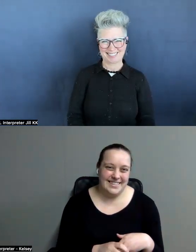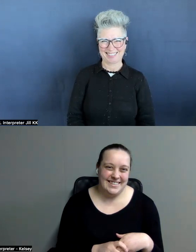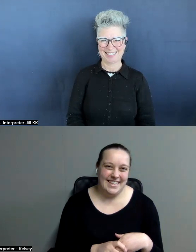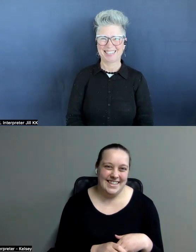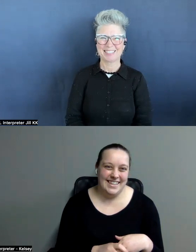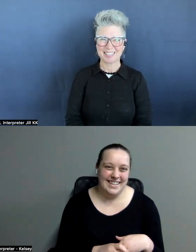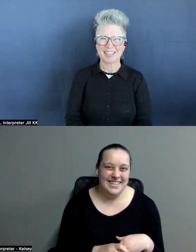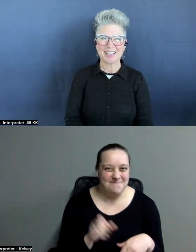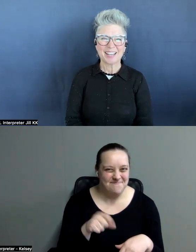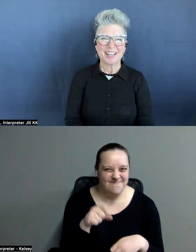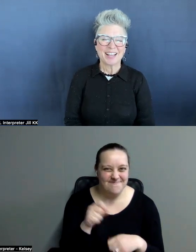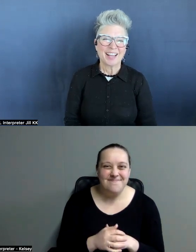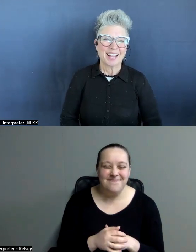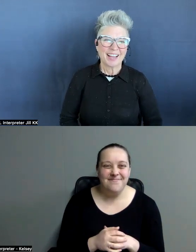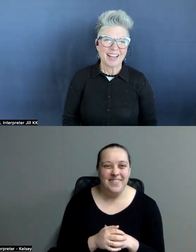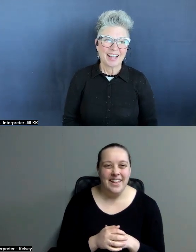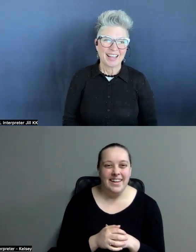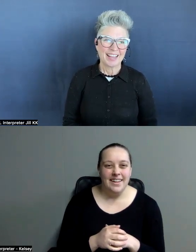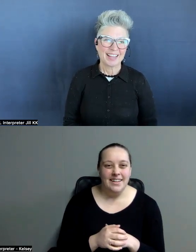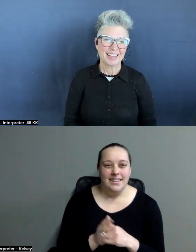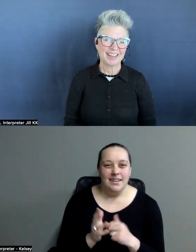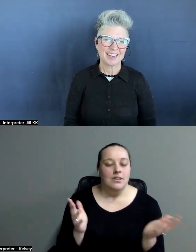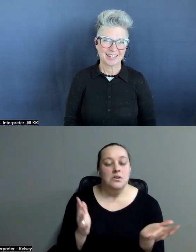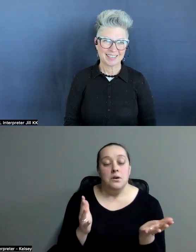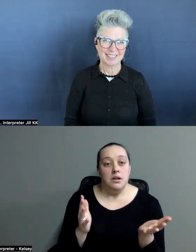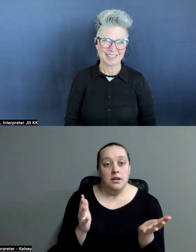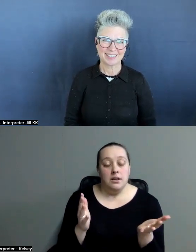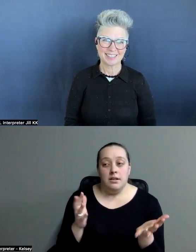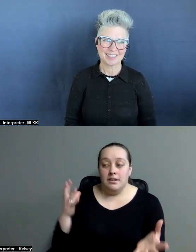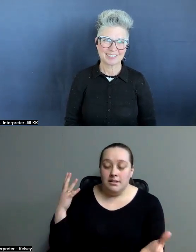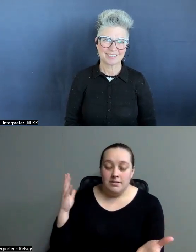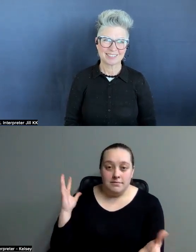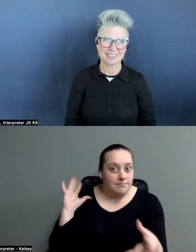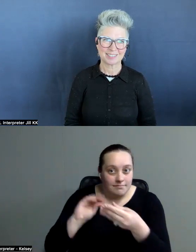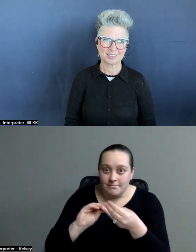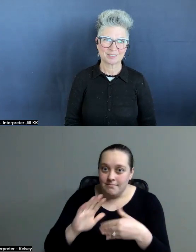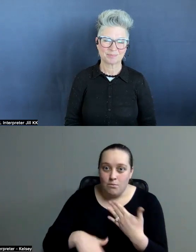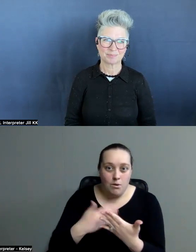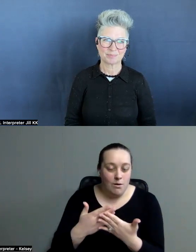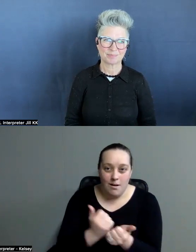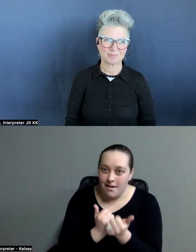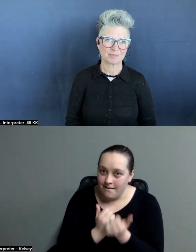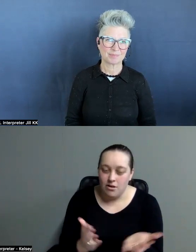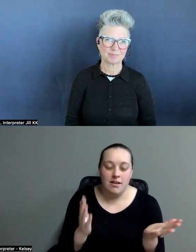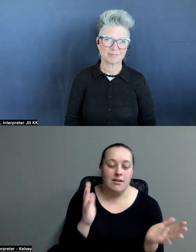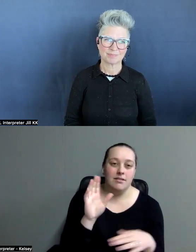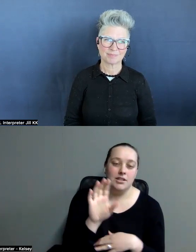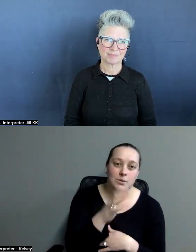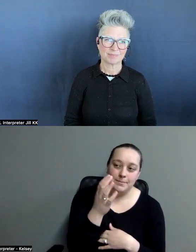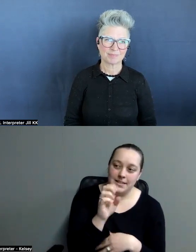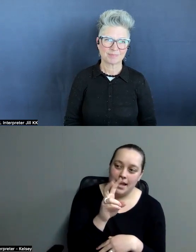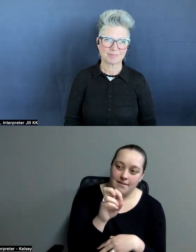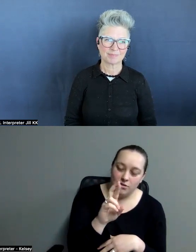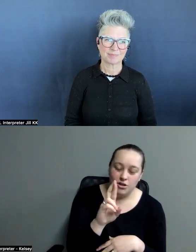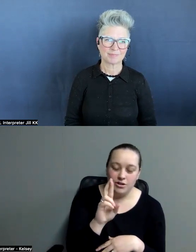Yeah. I'm out of all of these. Christmas and Evergreen. Letting to Santa. Bells are ringing.